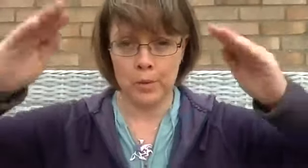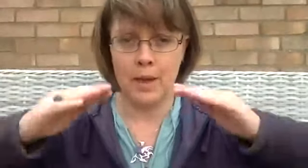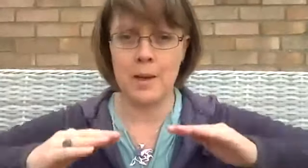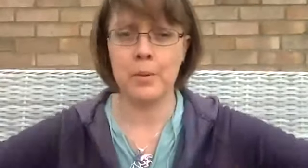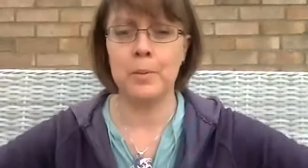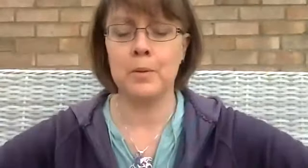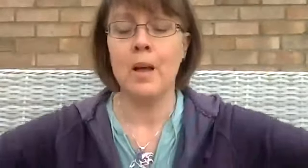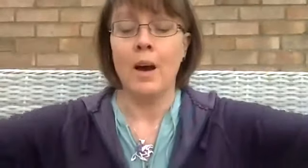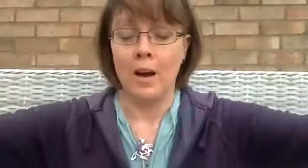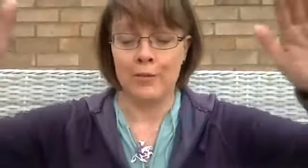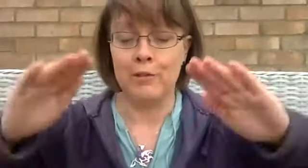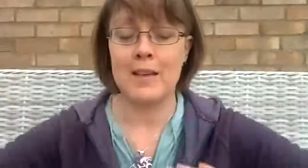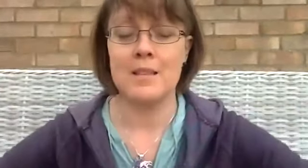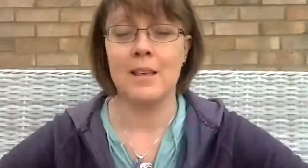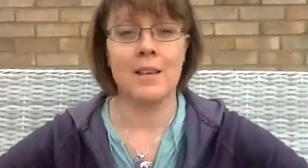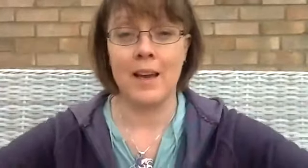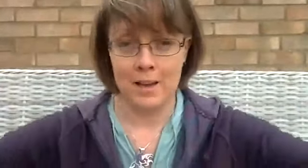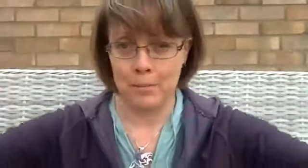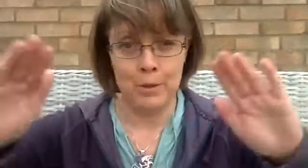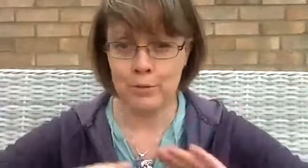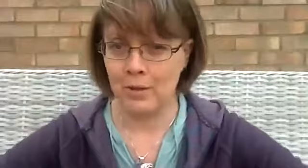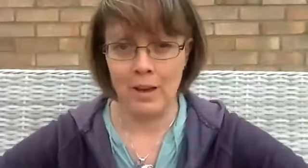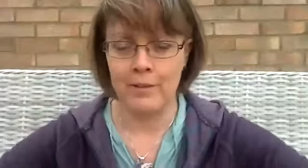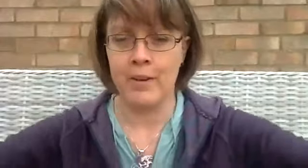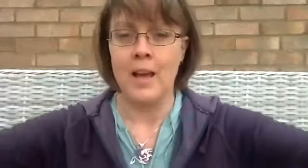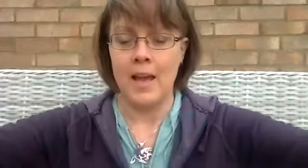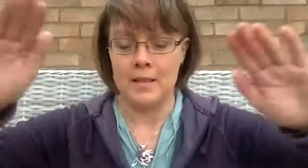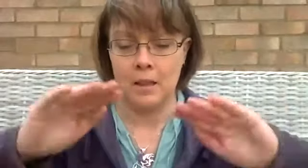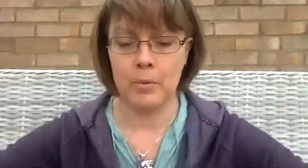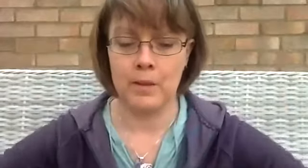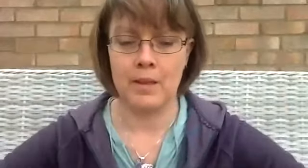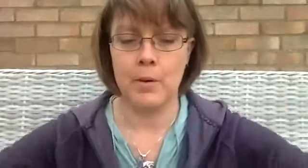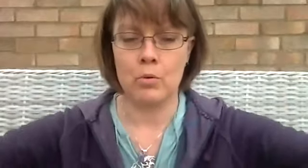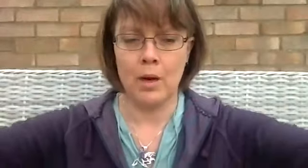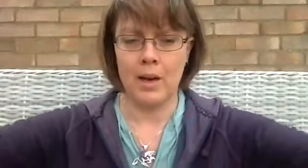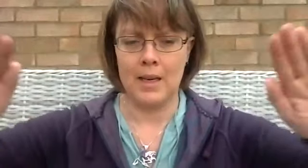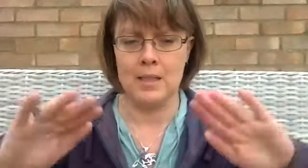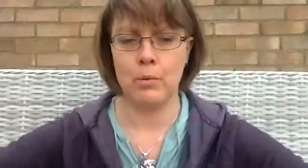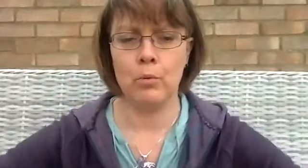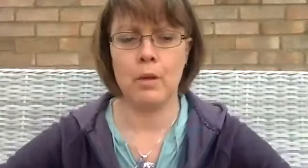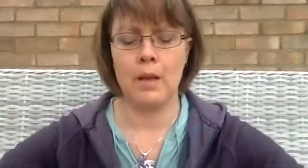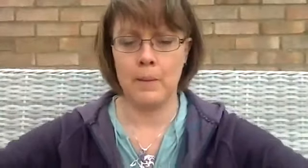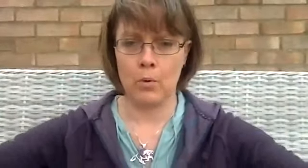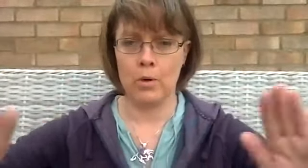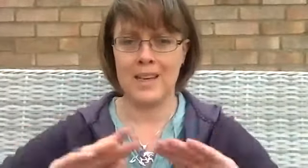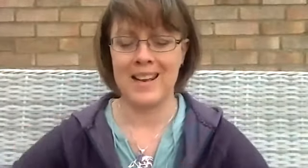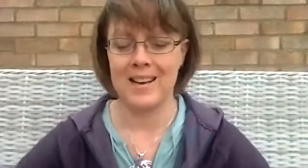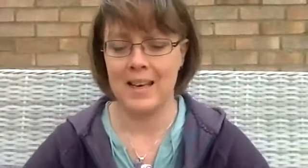capable of creating a beautiful life. You more of creating a beautiful life.